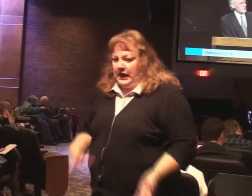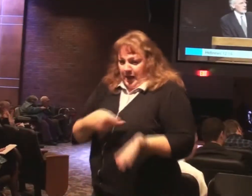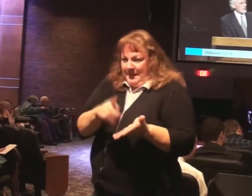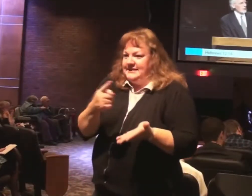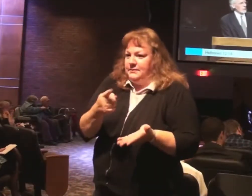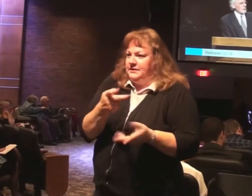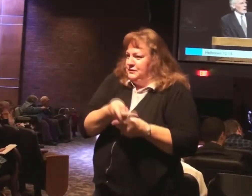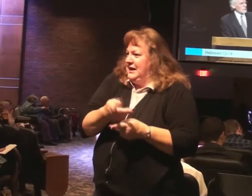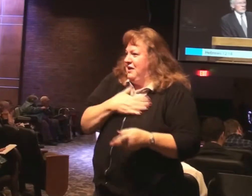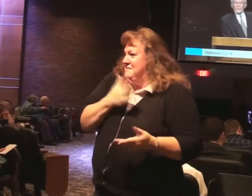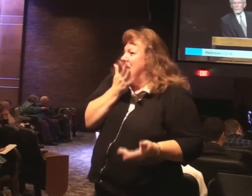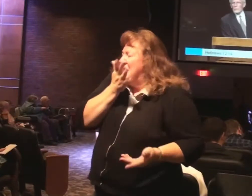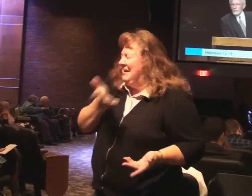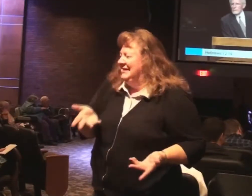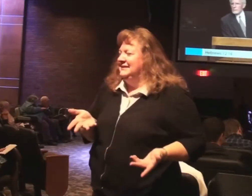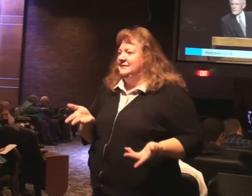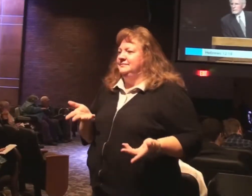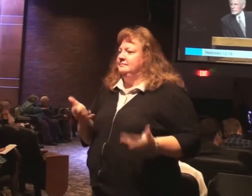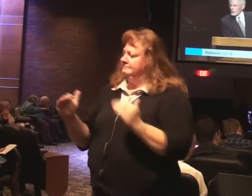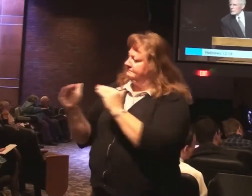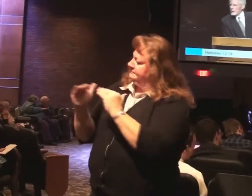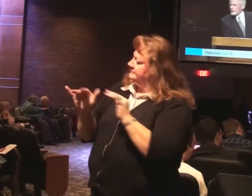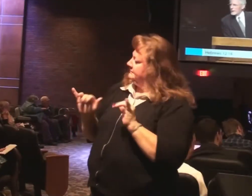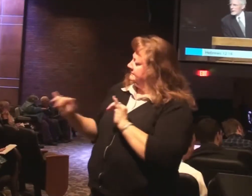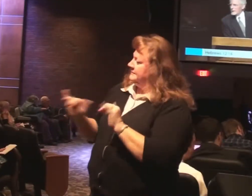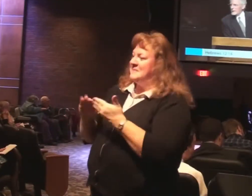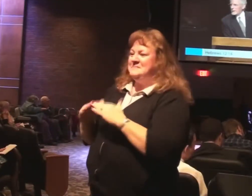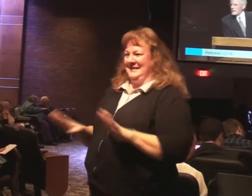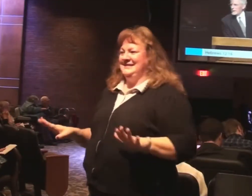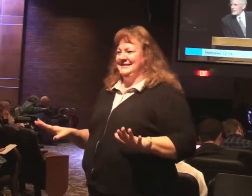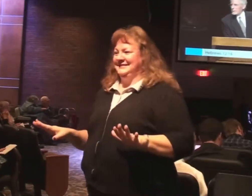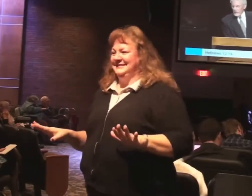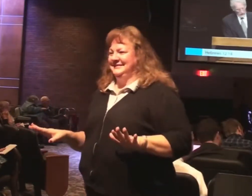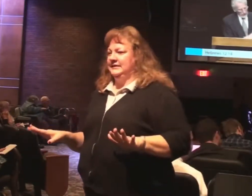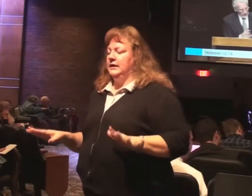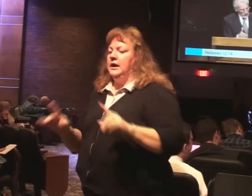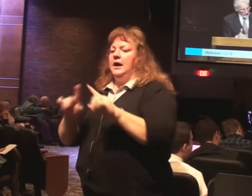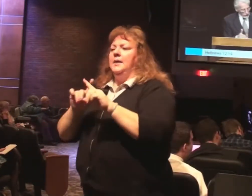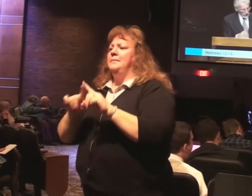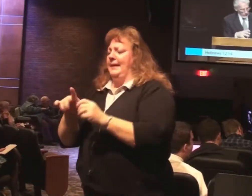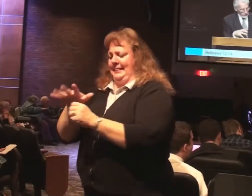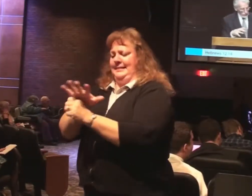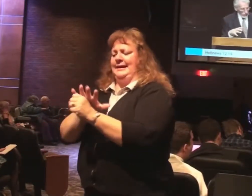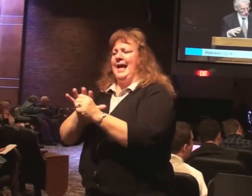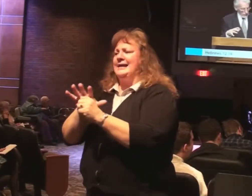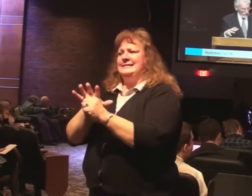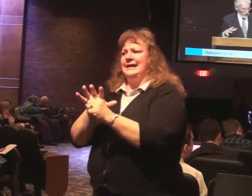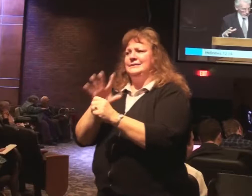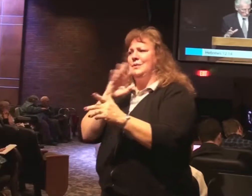You know. So we want to live at peace with all men. But the context here. He's talking about.